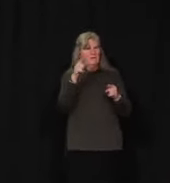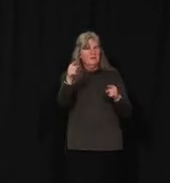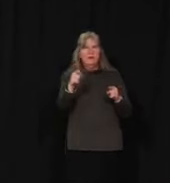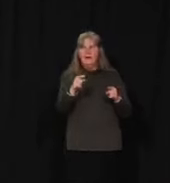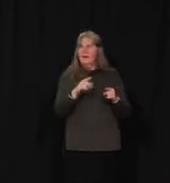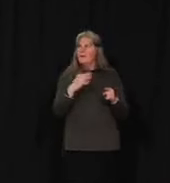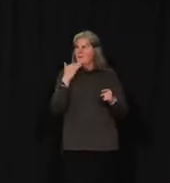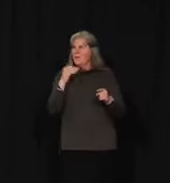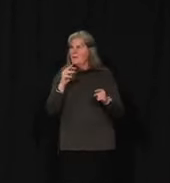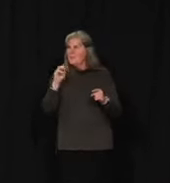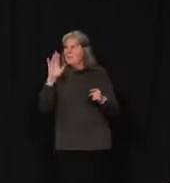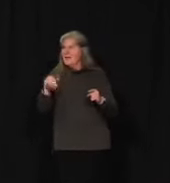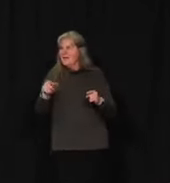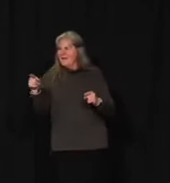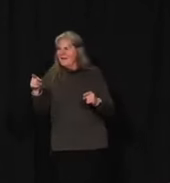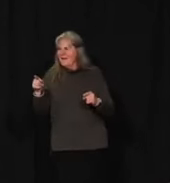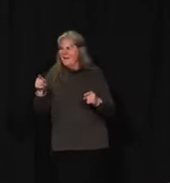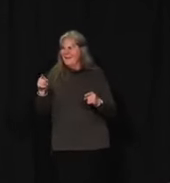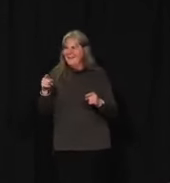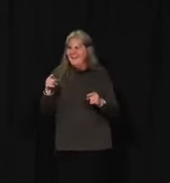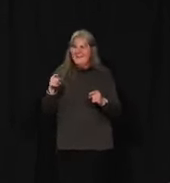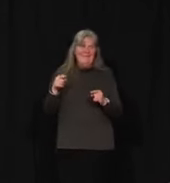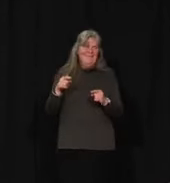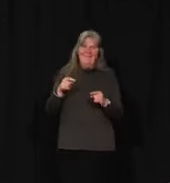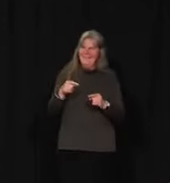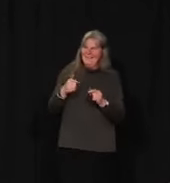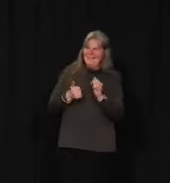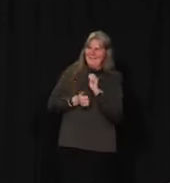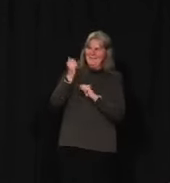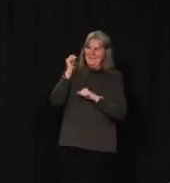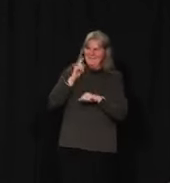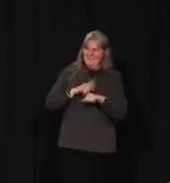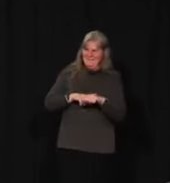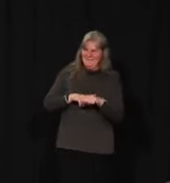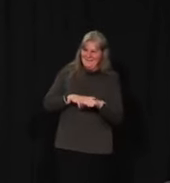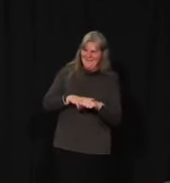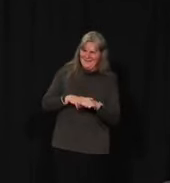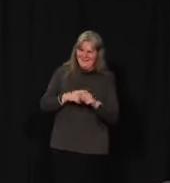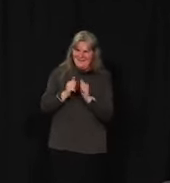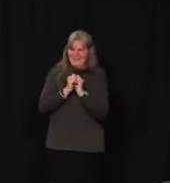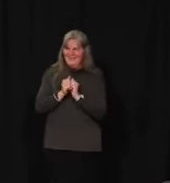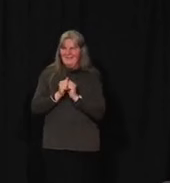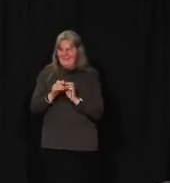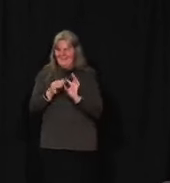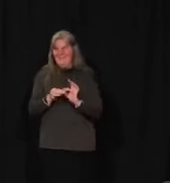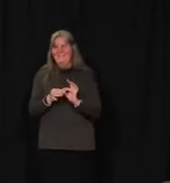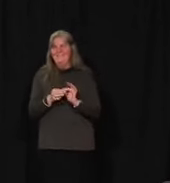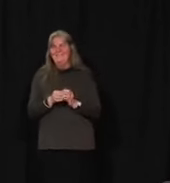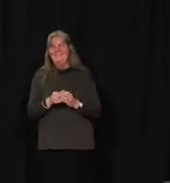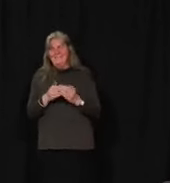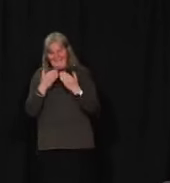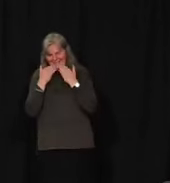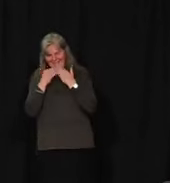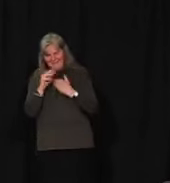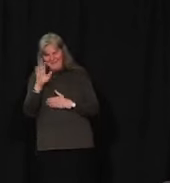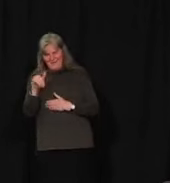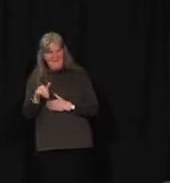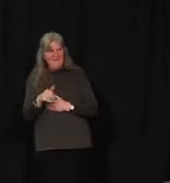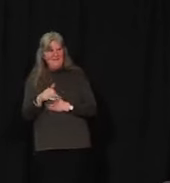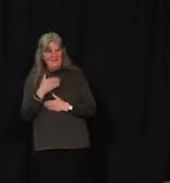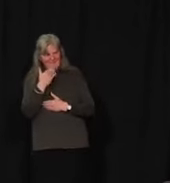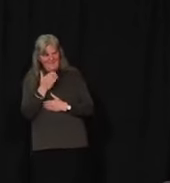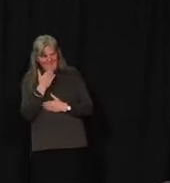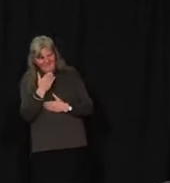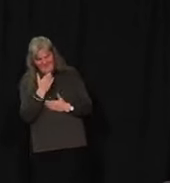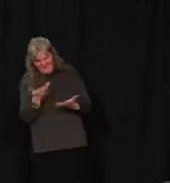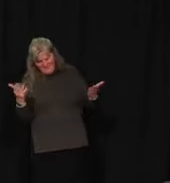like to thank Mary. This is probably the most time that we spent with her interpreting, so thank you very much, Mary, for all